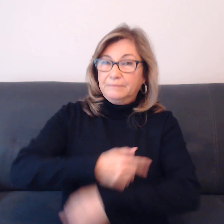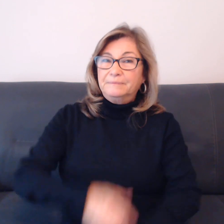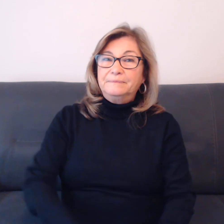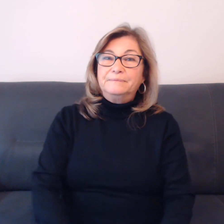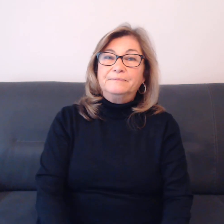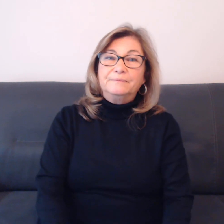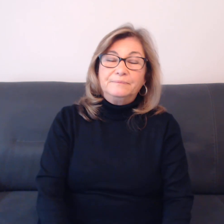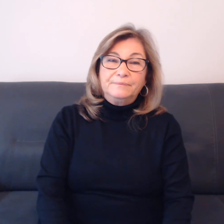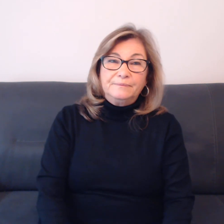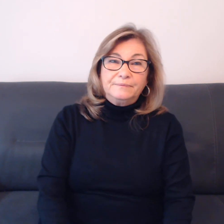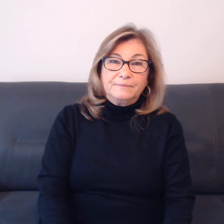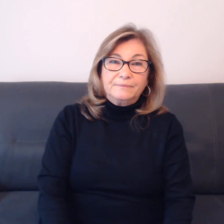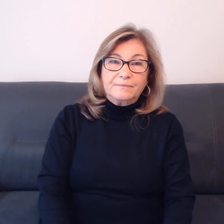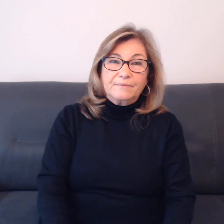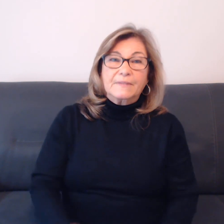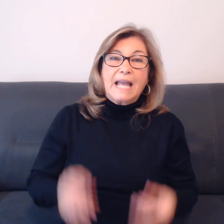Number six,